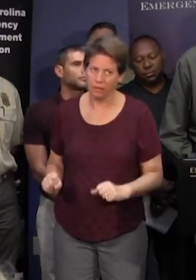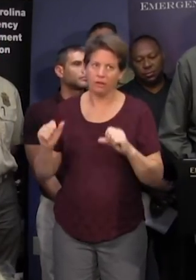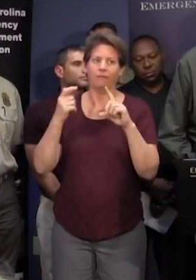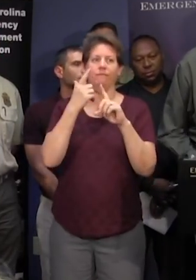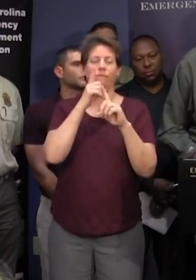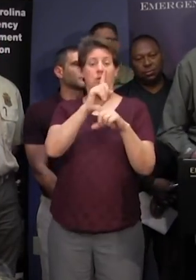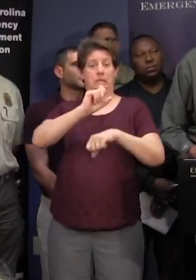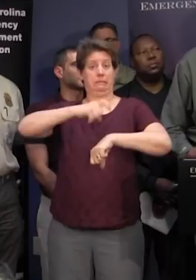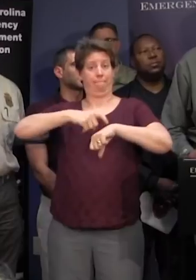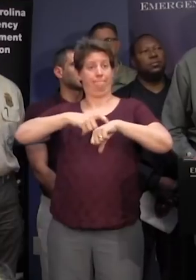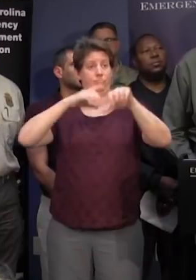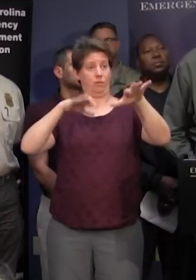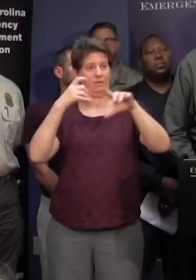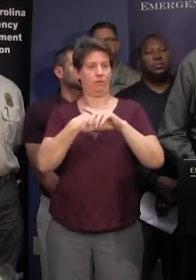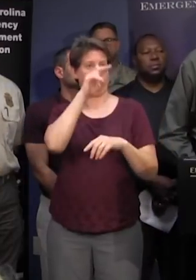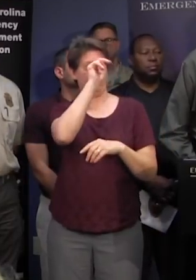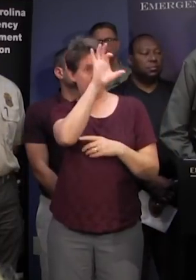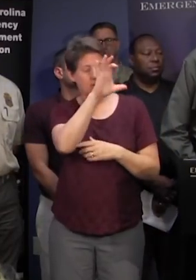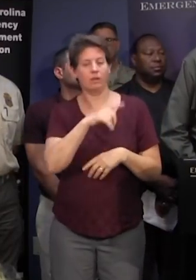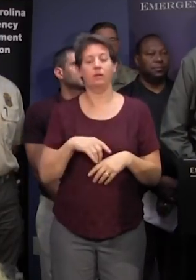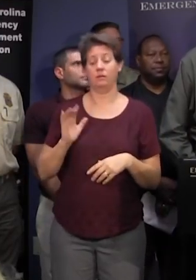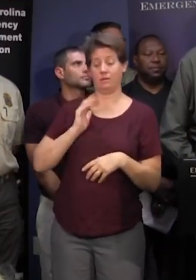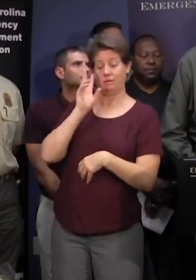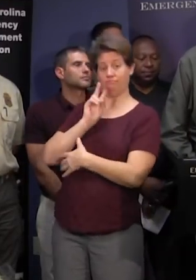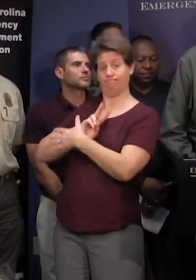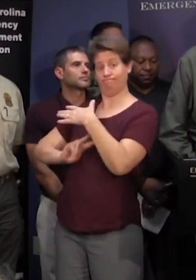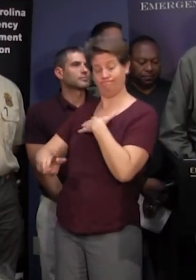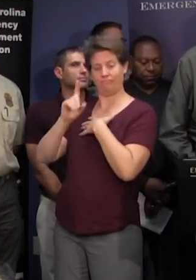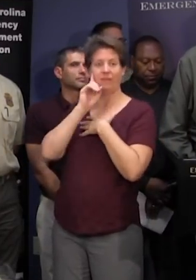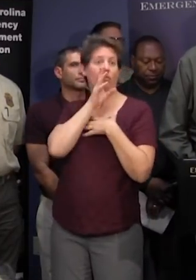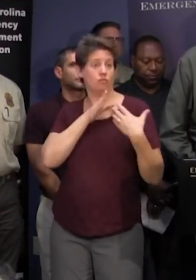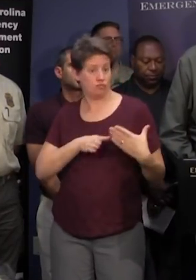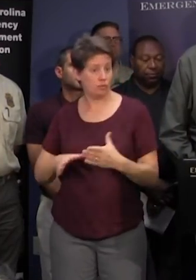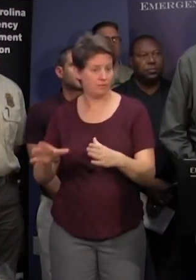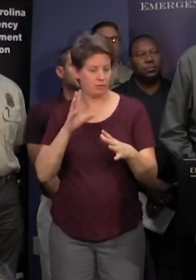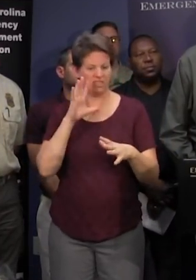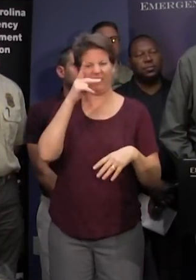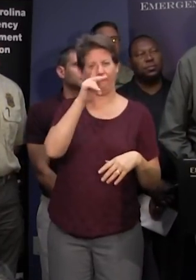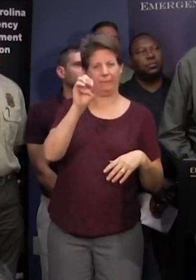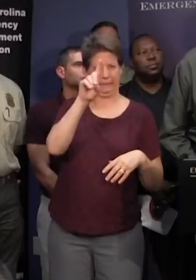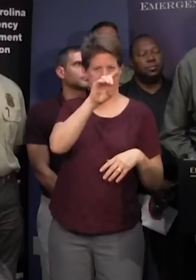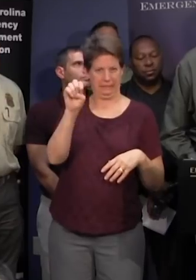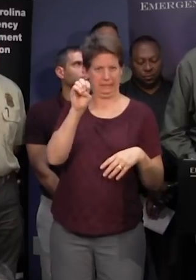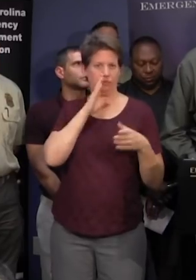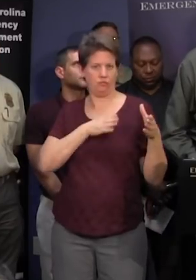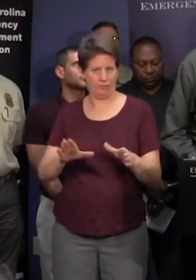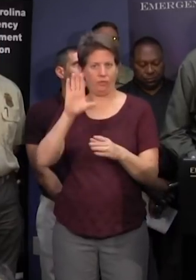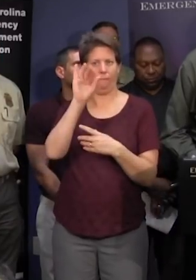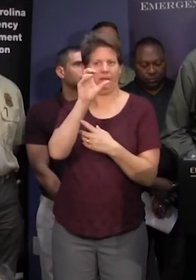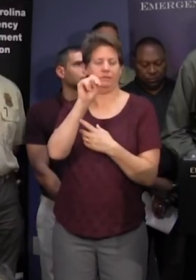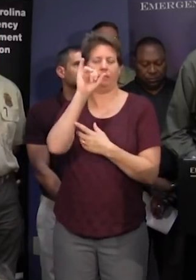of north carolina and we would expect those rivers to rise uh in the pd river basin which is still our